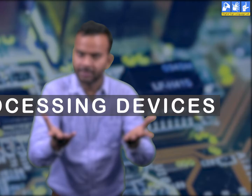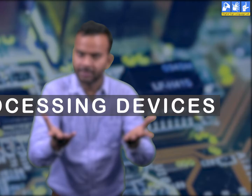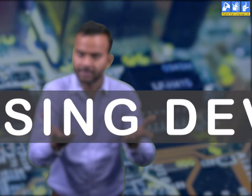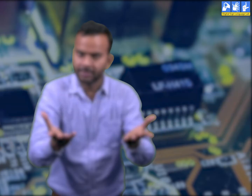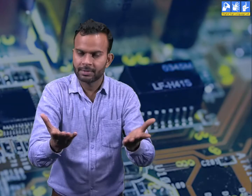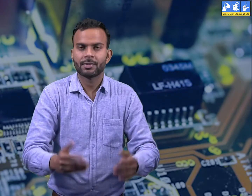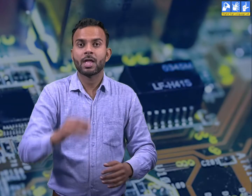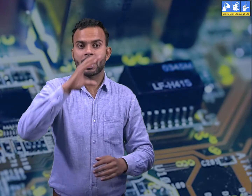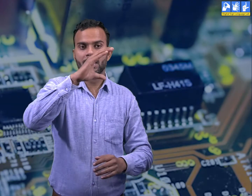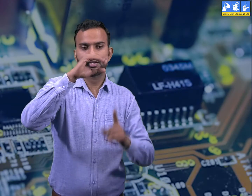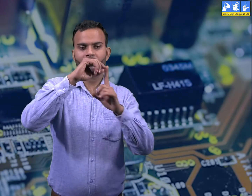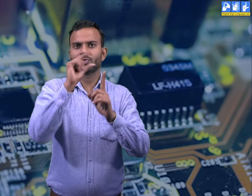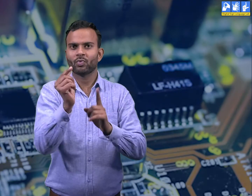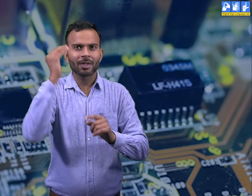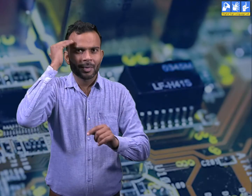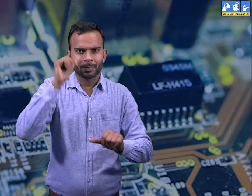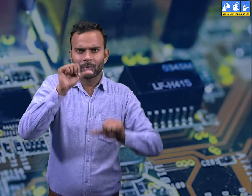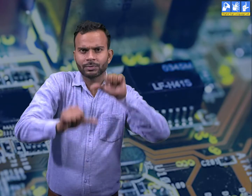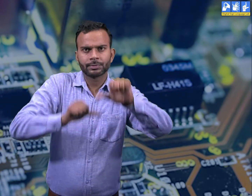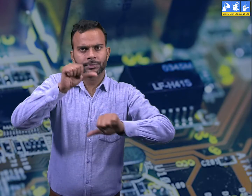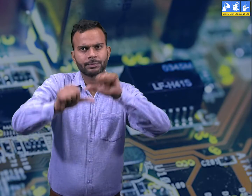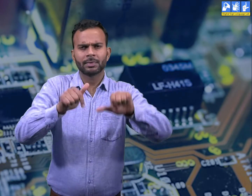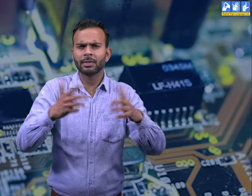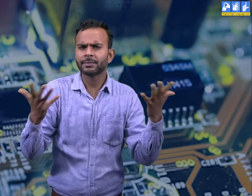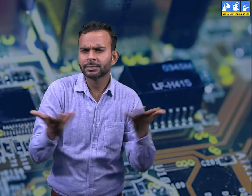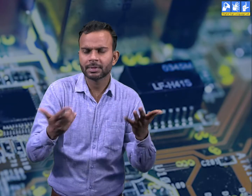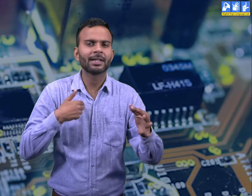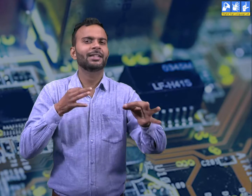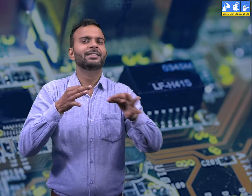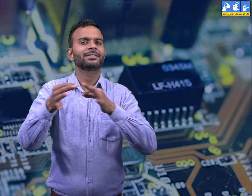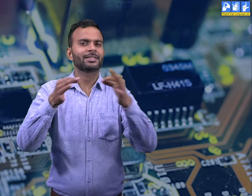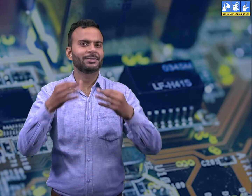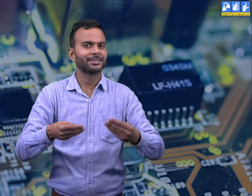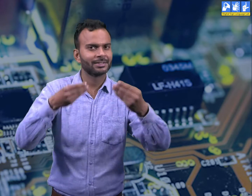In this third video, we will learn about processing devices.